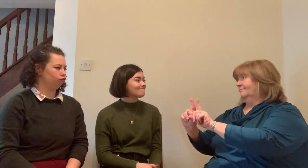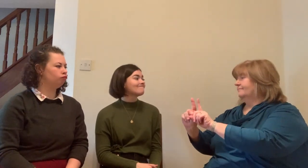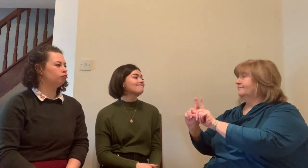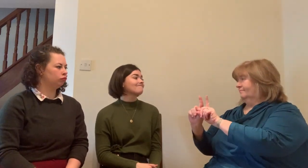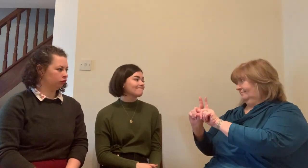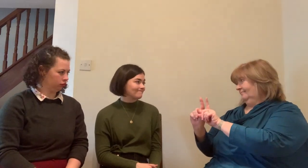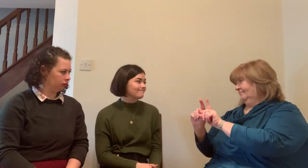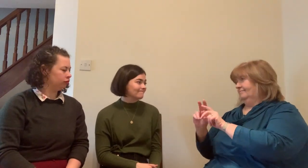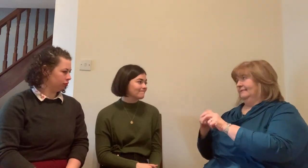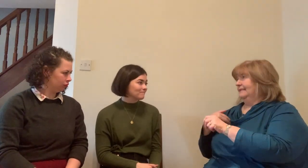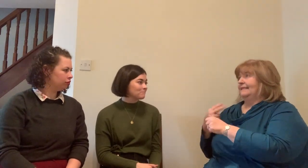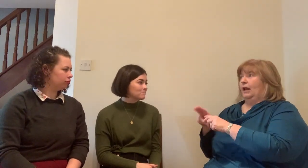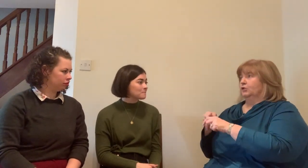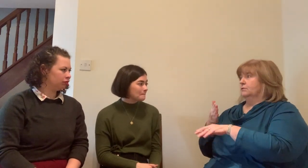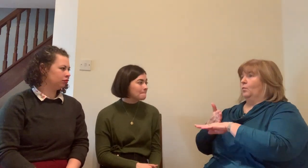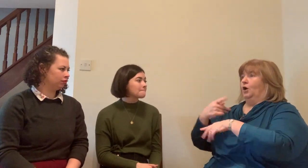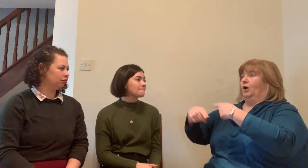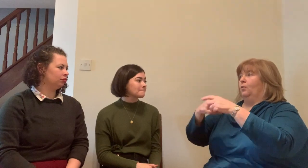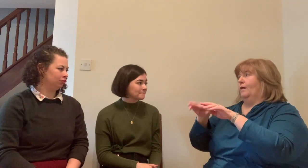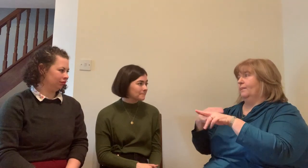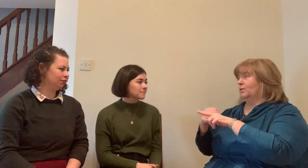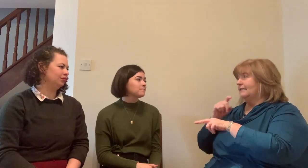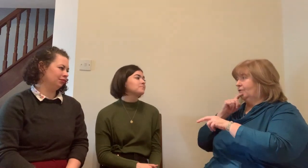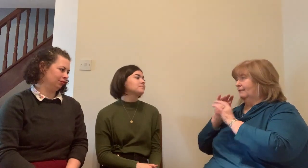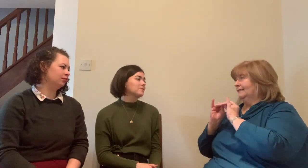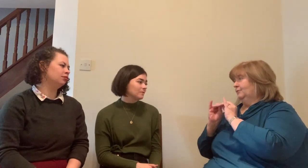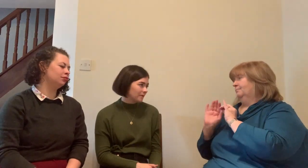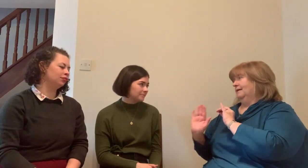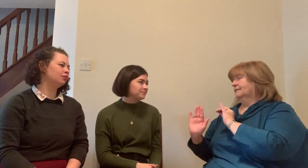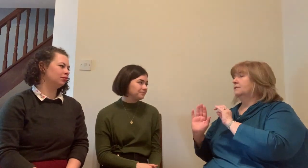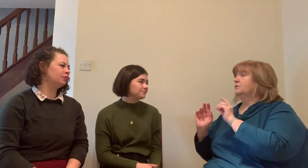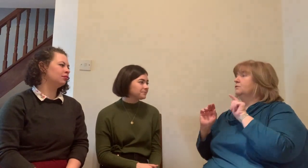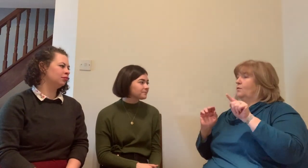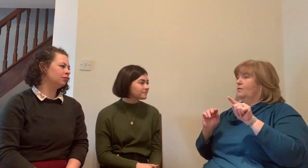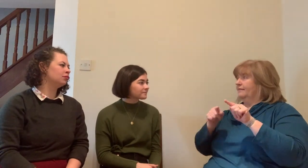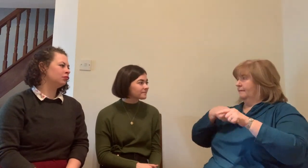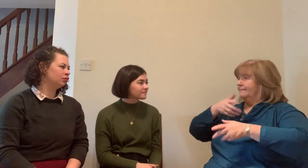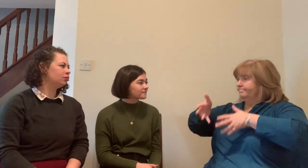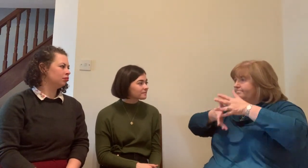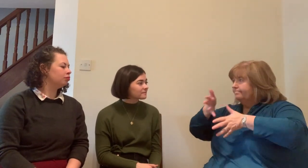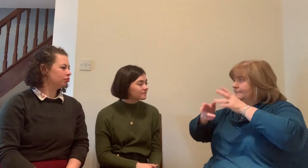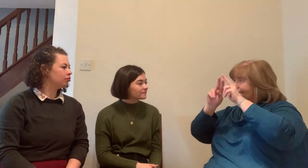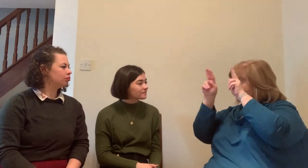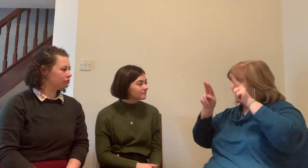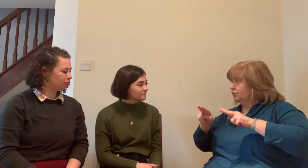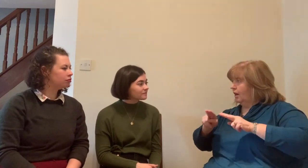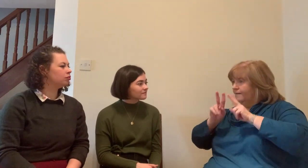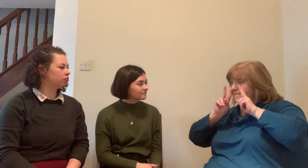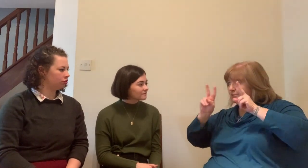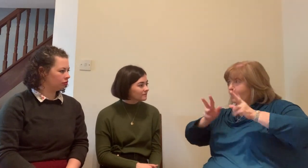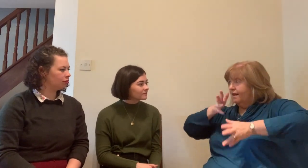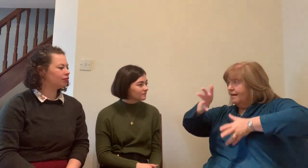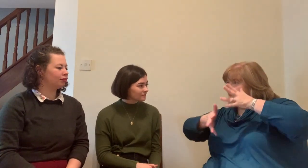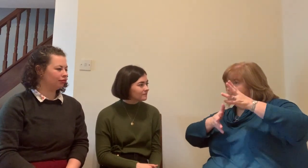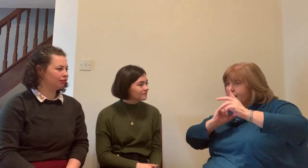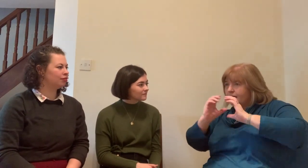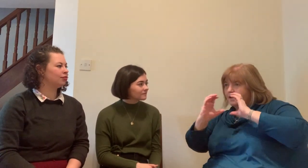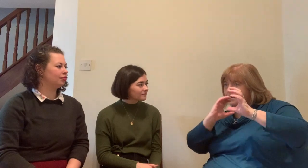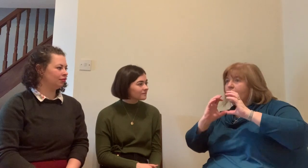contact language diminishes and therefore they're living in isolation and they're not exposed to everyday conversation. That's quite